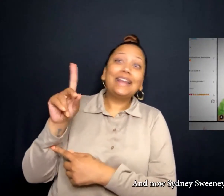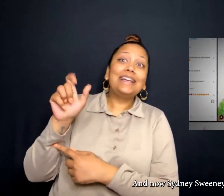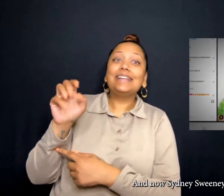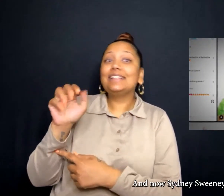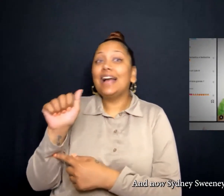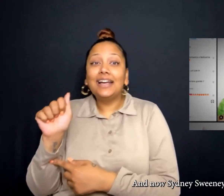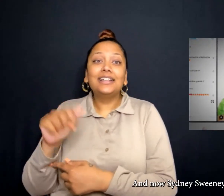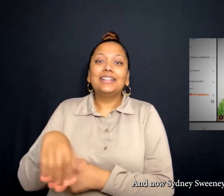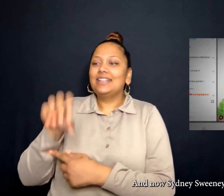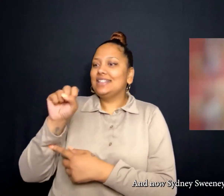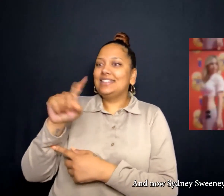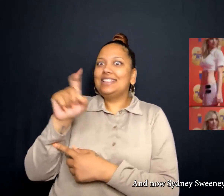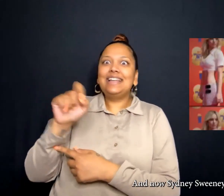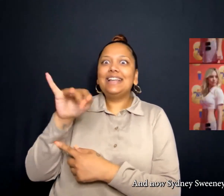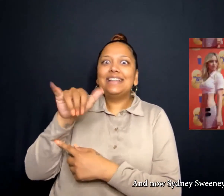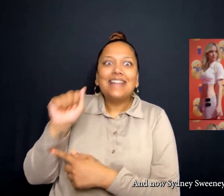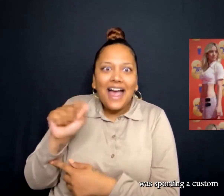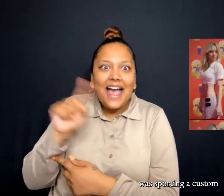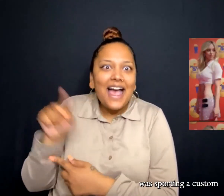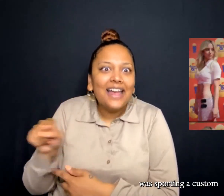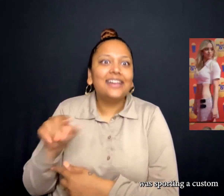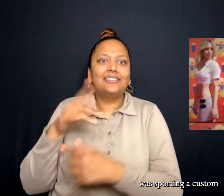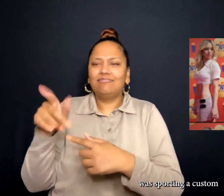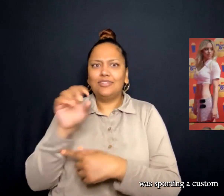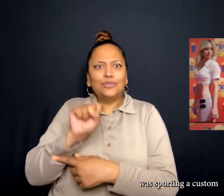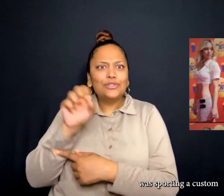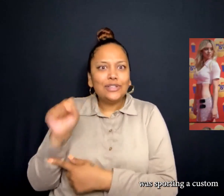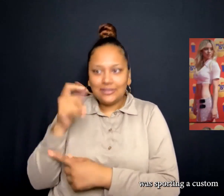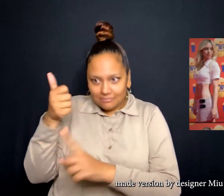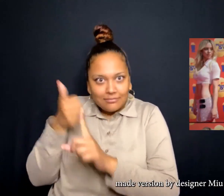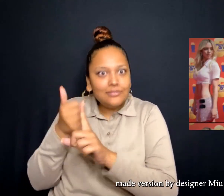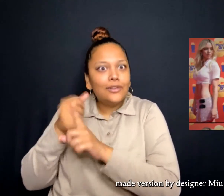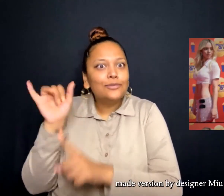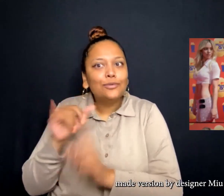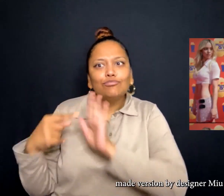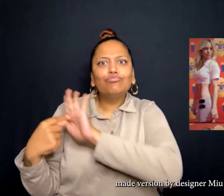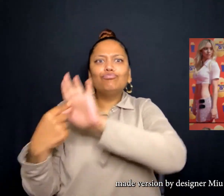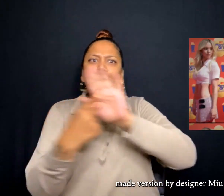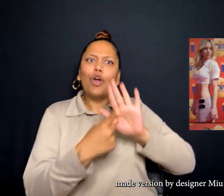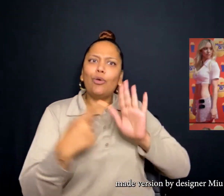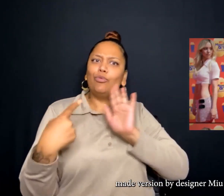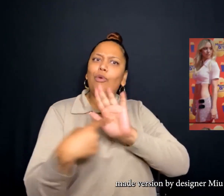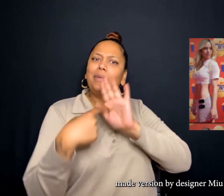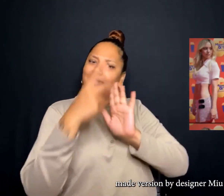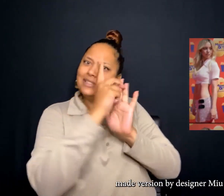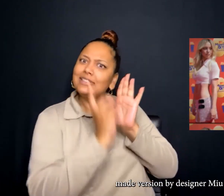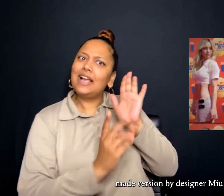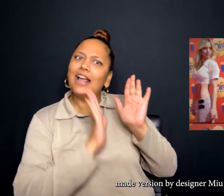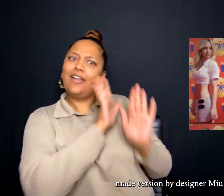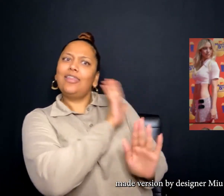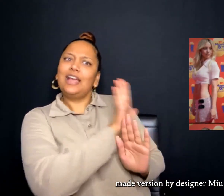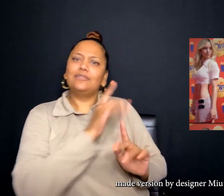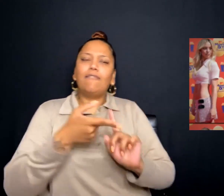now Sydney Sweeney was sporting a custom-made version by designer Mew Mew.